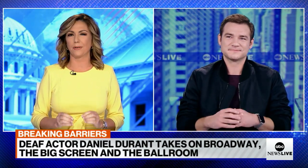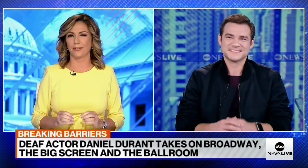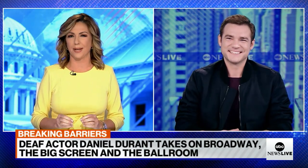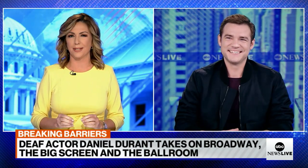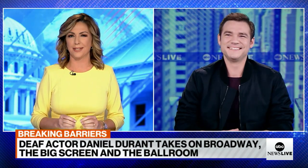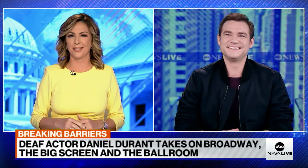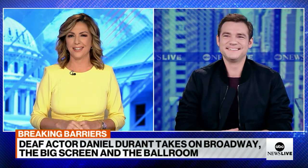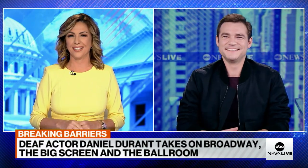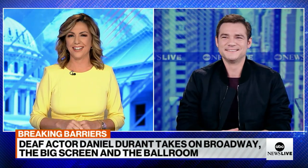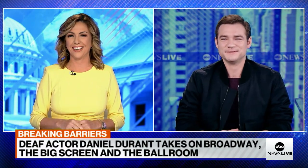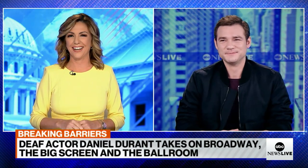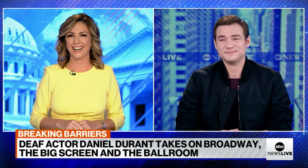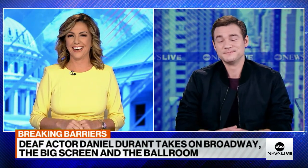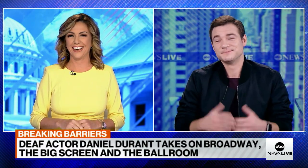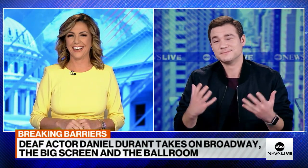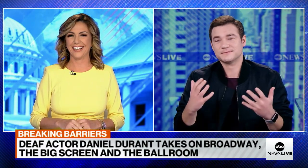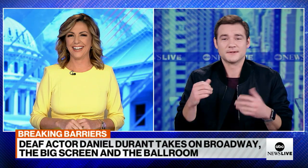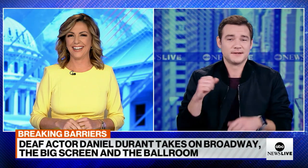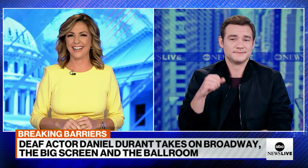prepare for this?